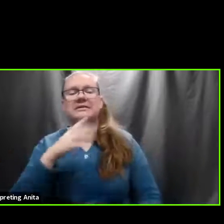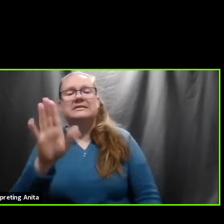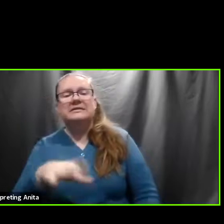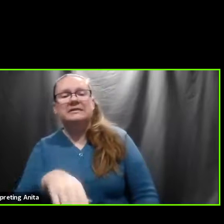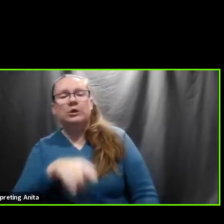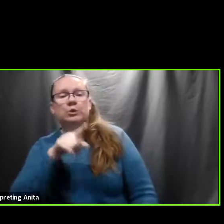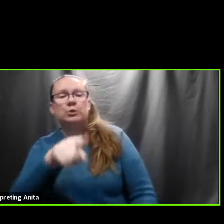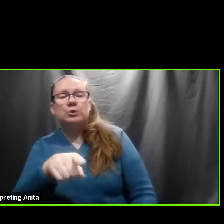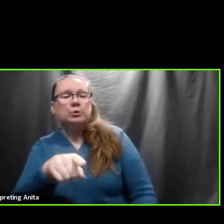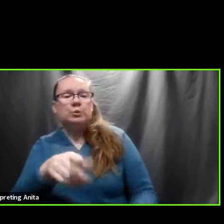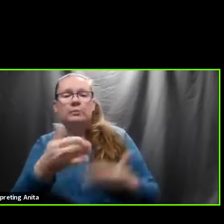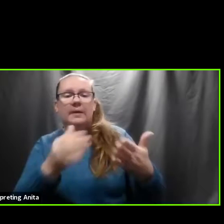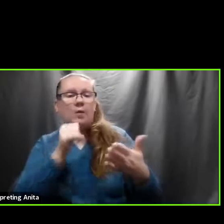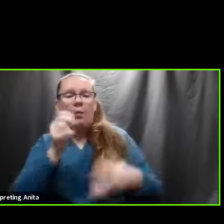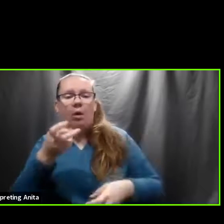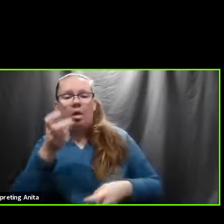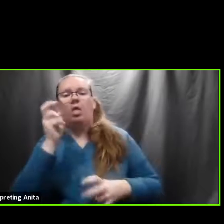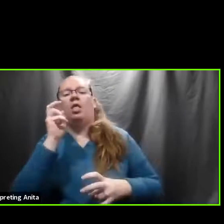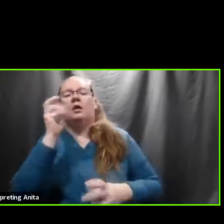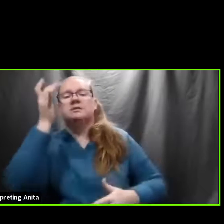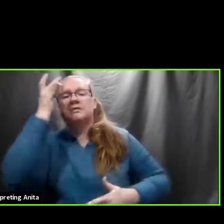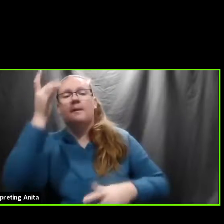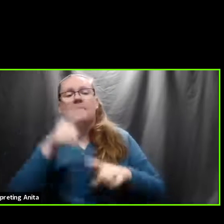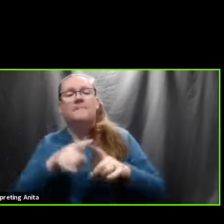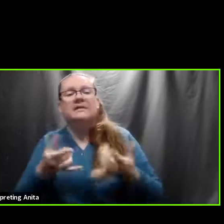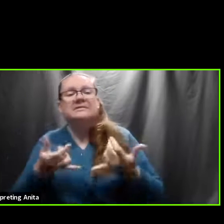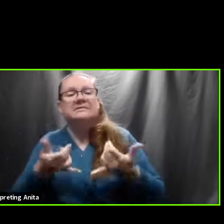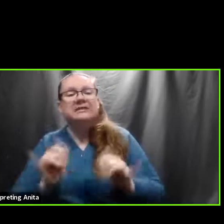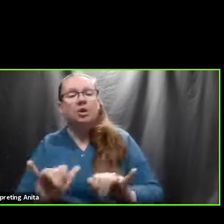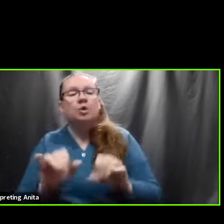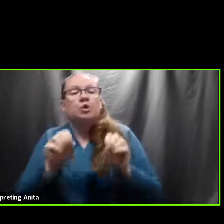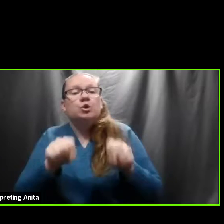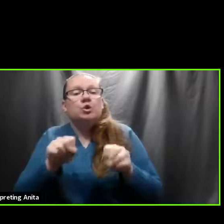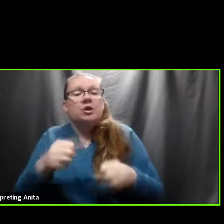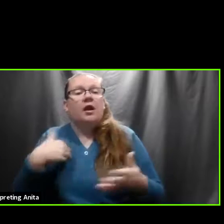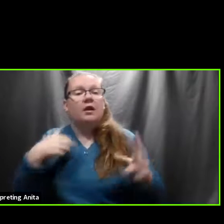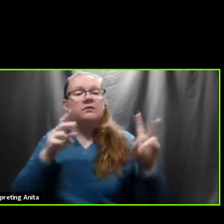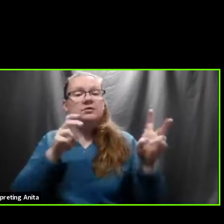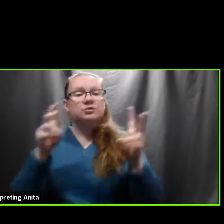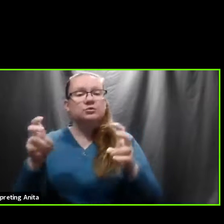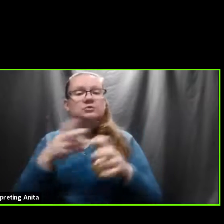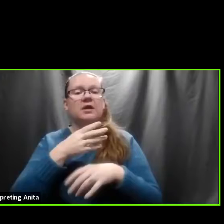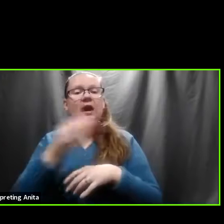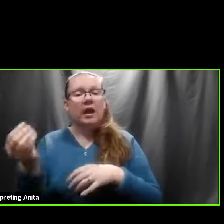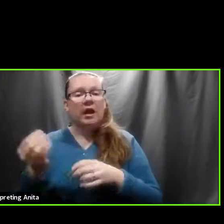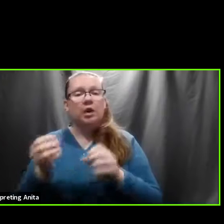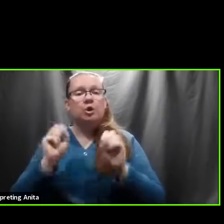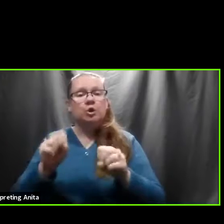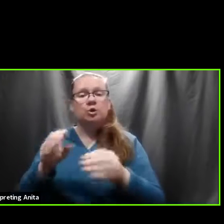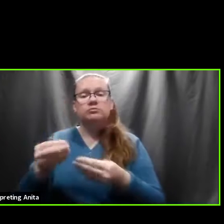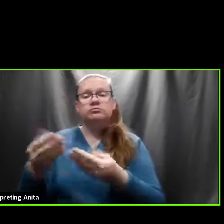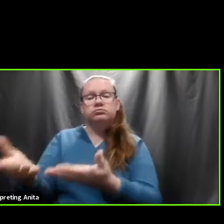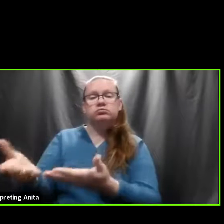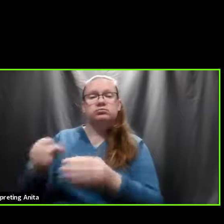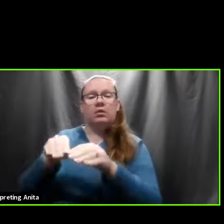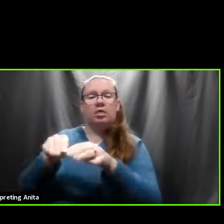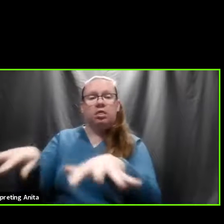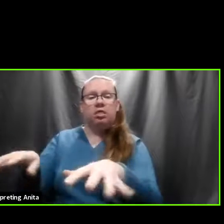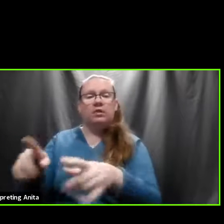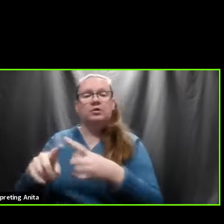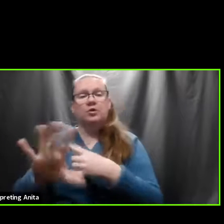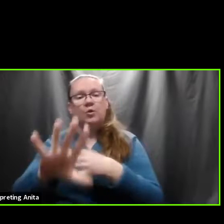severe cases or those severe issues, but you still, you know, you still could have issues. But again, it also does help your family and everybody around you.